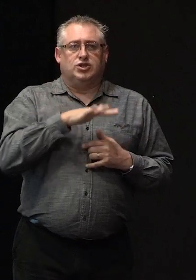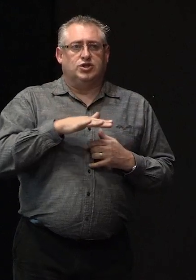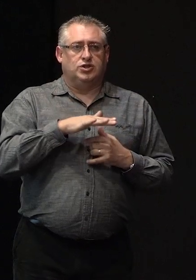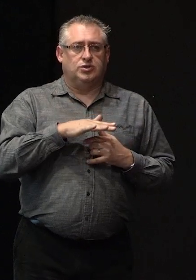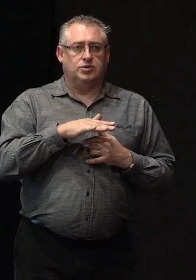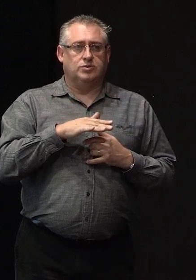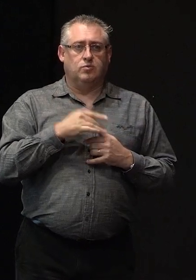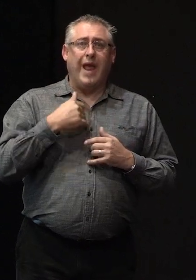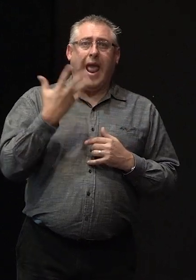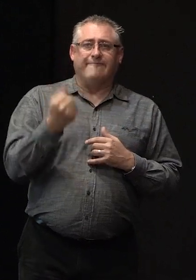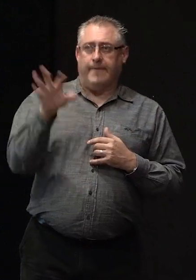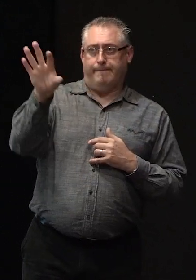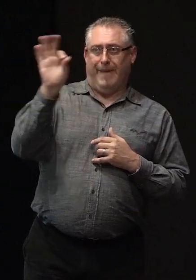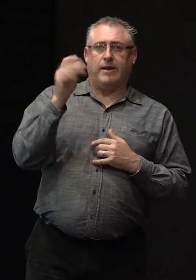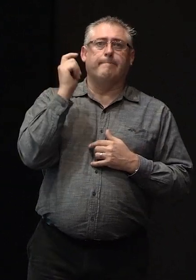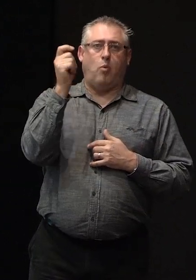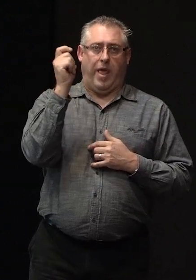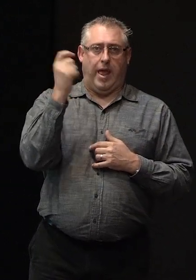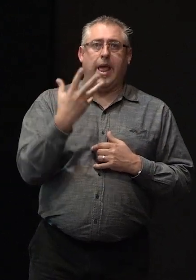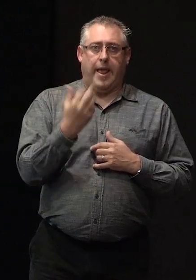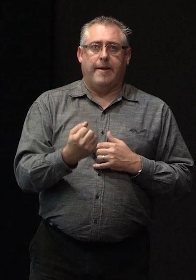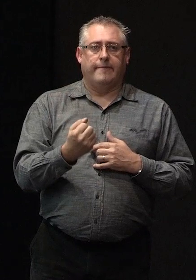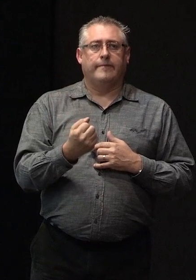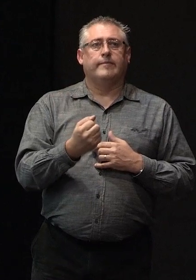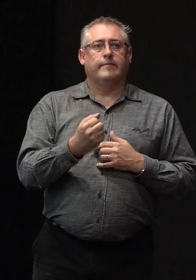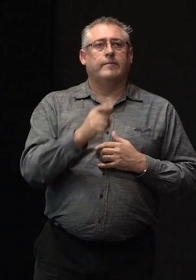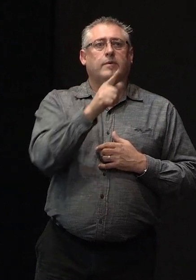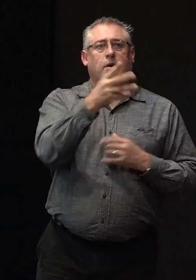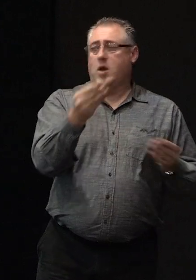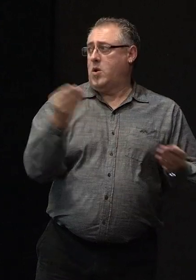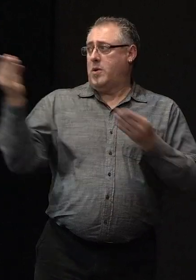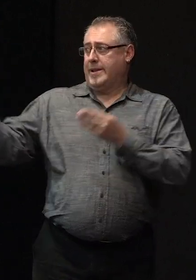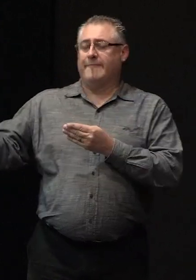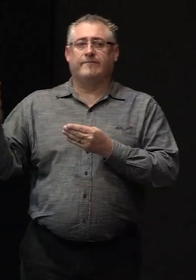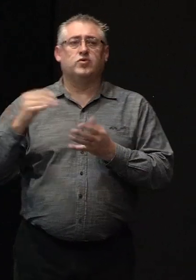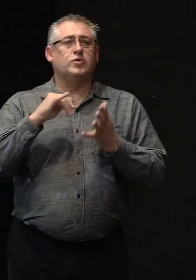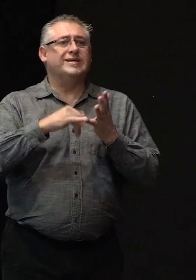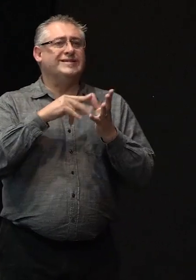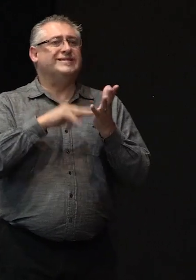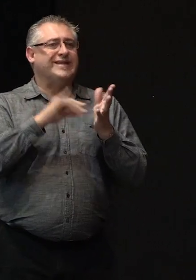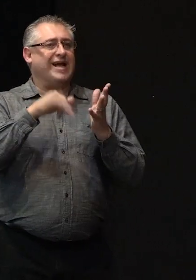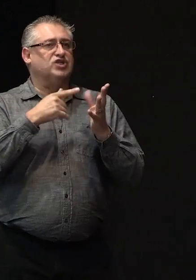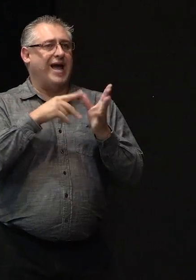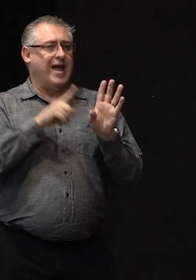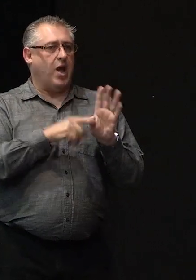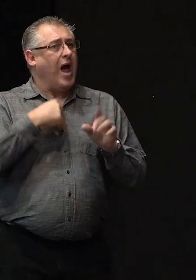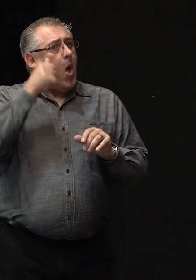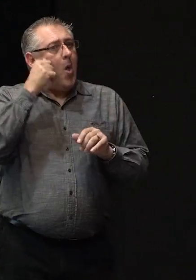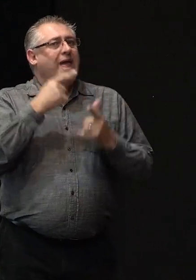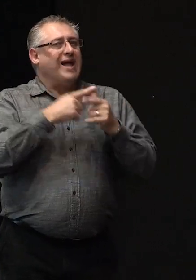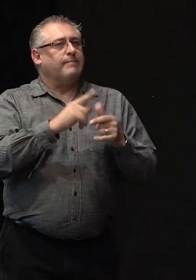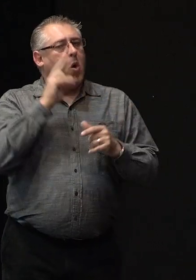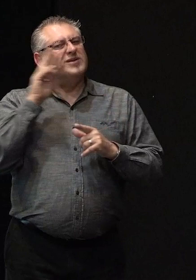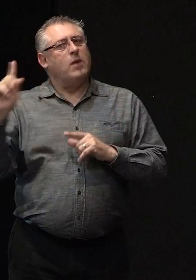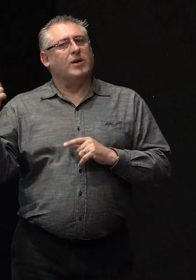selected a builder well actually I might give this to Sanjay but I do know the answer but I'll see what Sanjay has to say